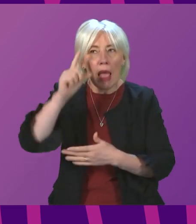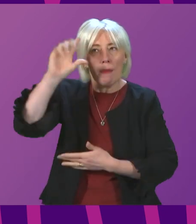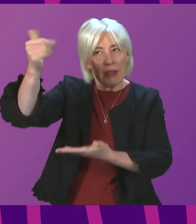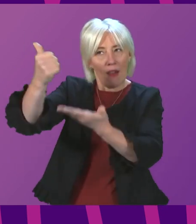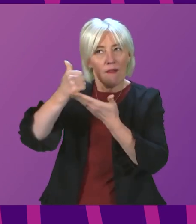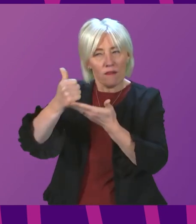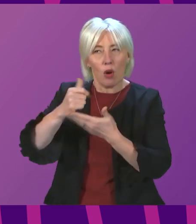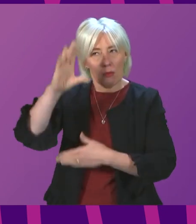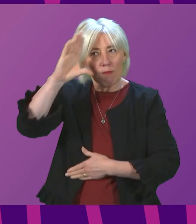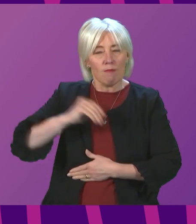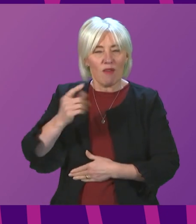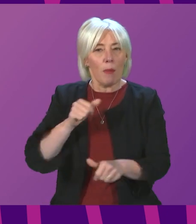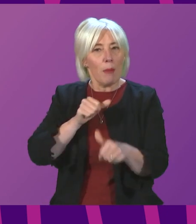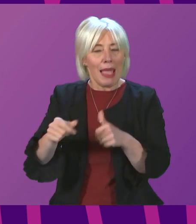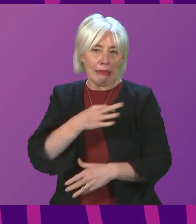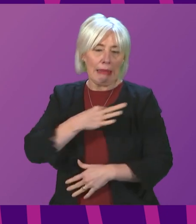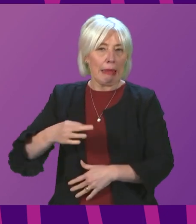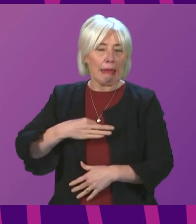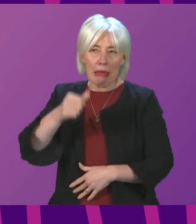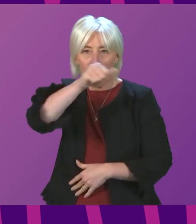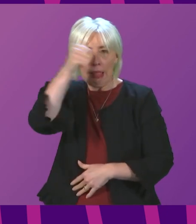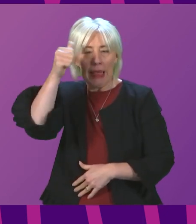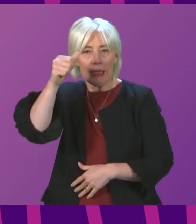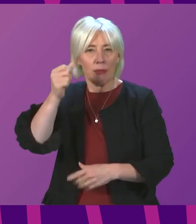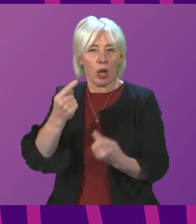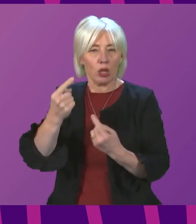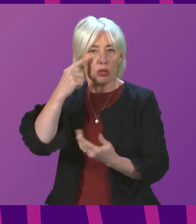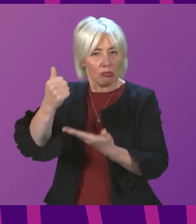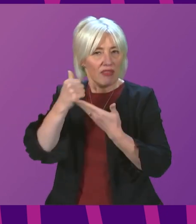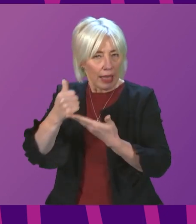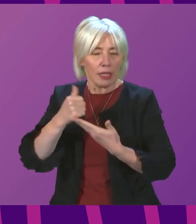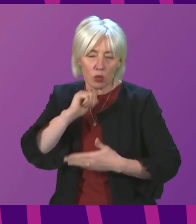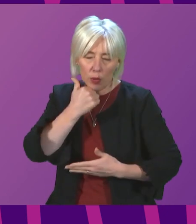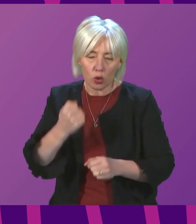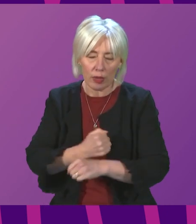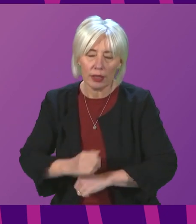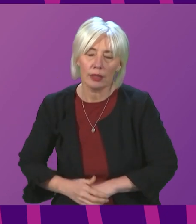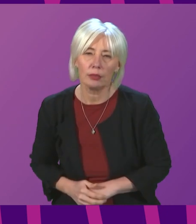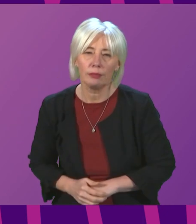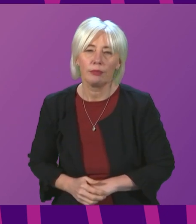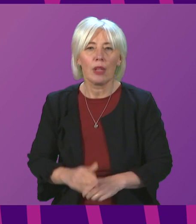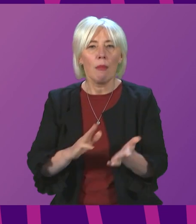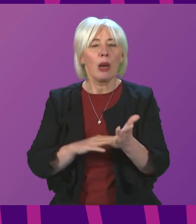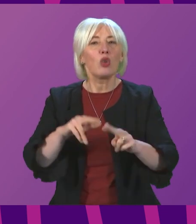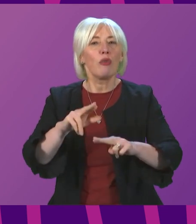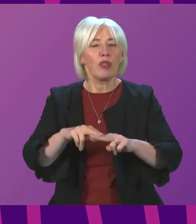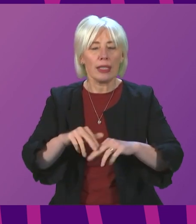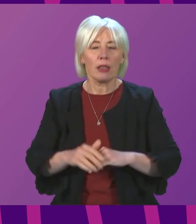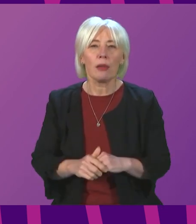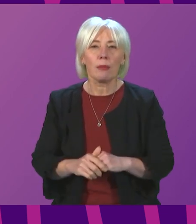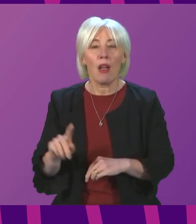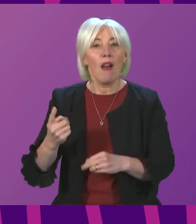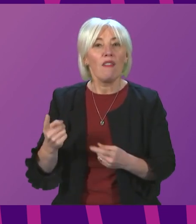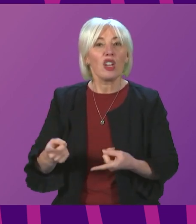clinical and expert advice possible. Myrtle Fraser, to be followed by Jackie Bailey. Thank you, the Prime Minister. The First Minister talked about the